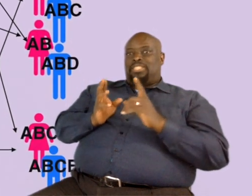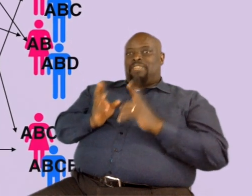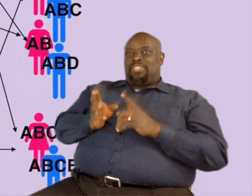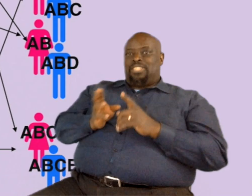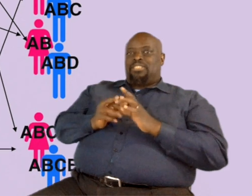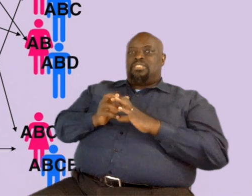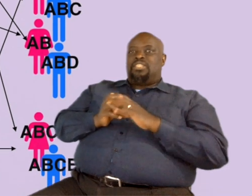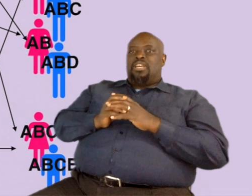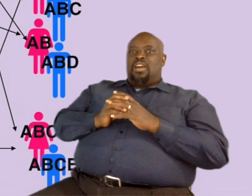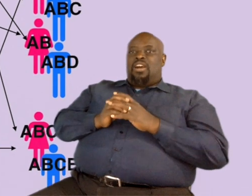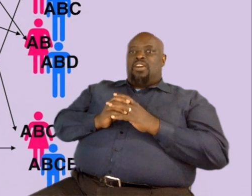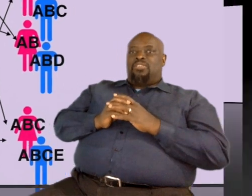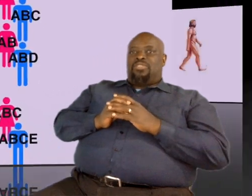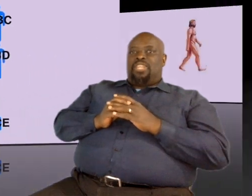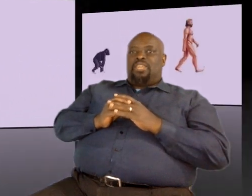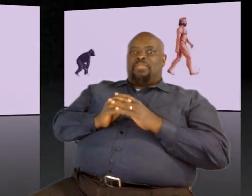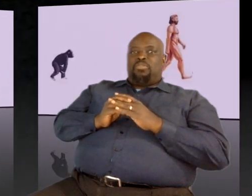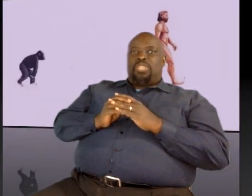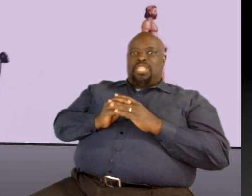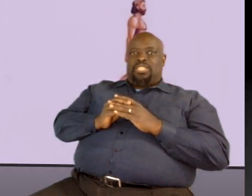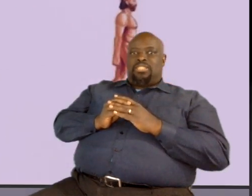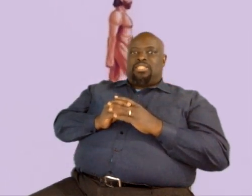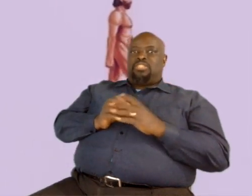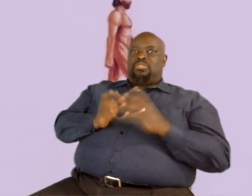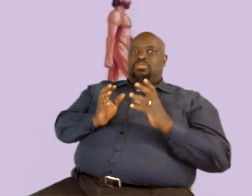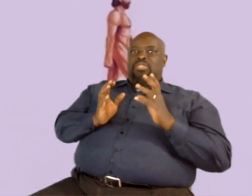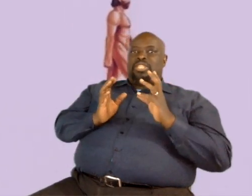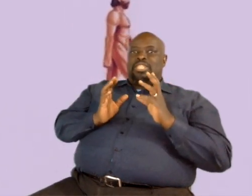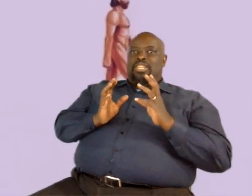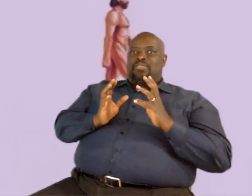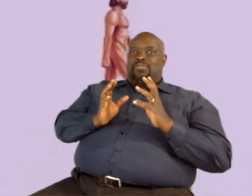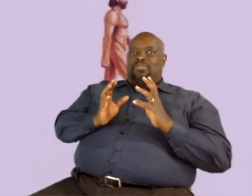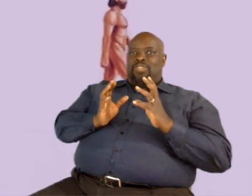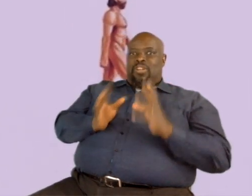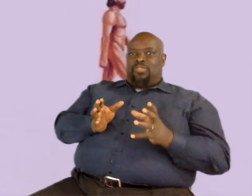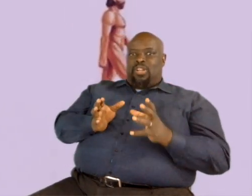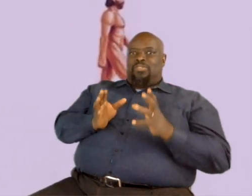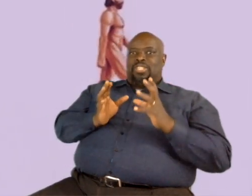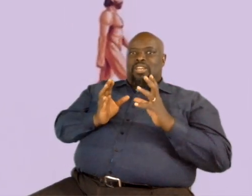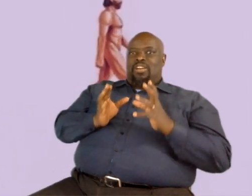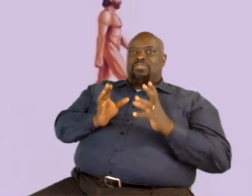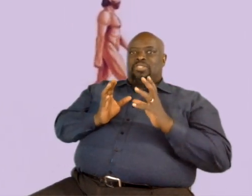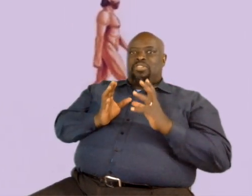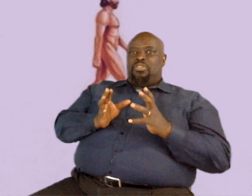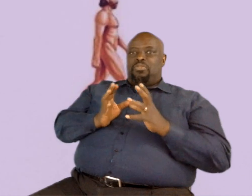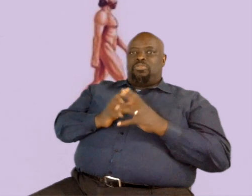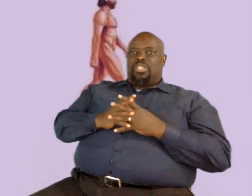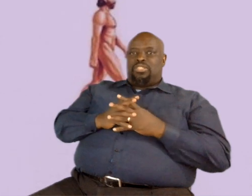definition, of a mutation into the evolving of new functions.